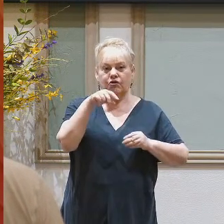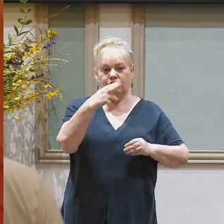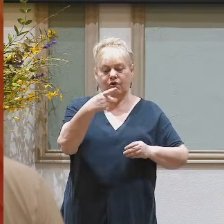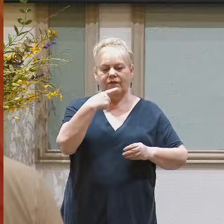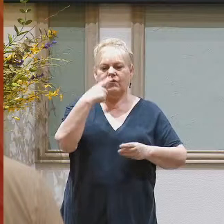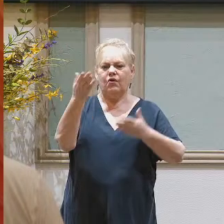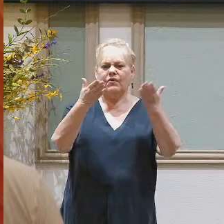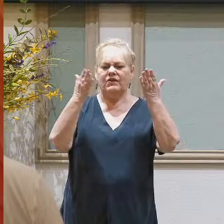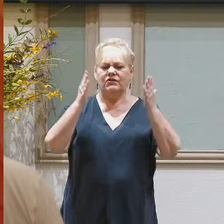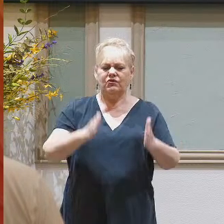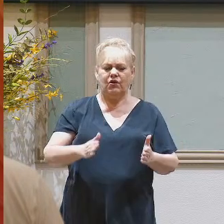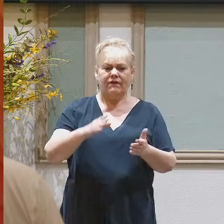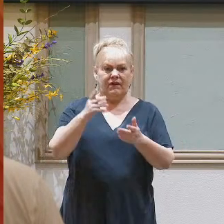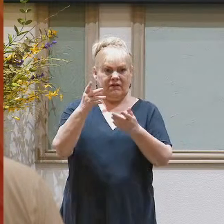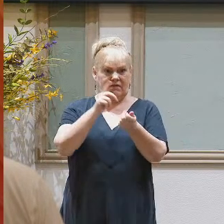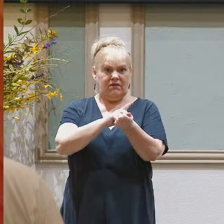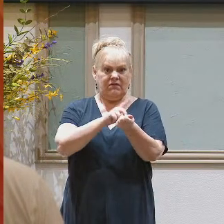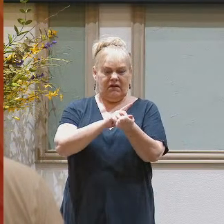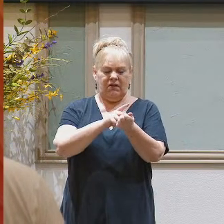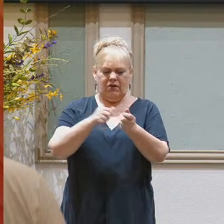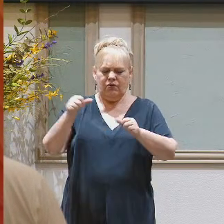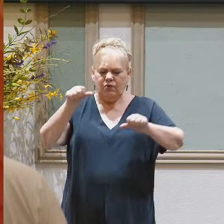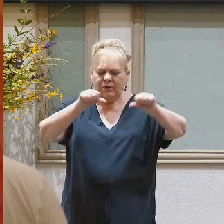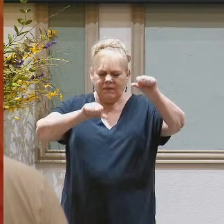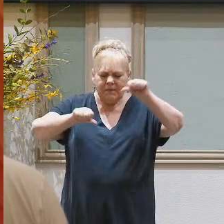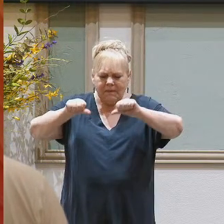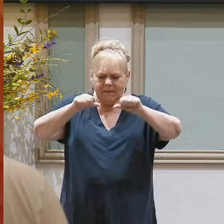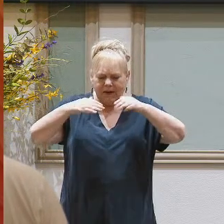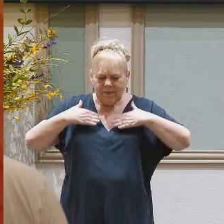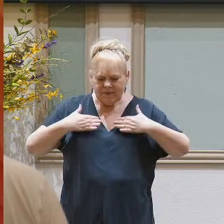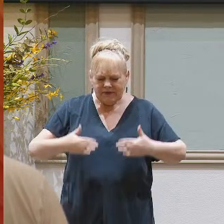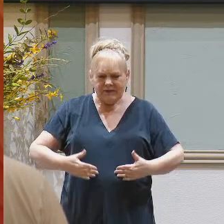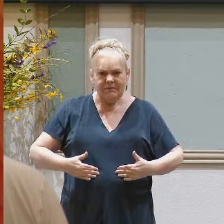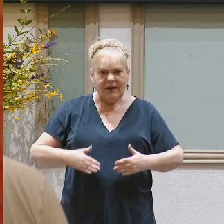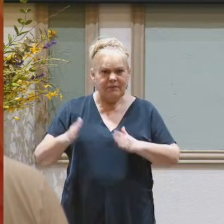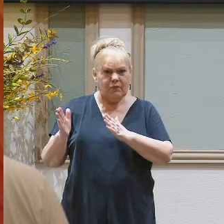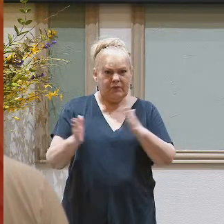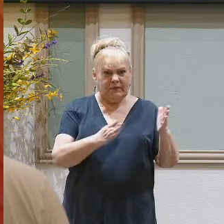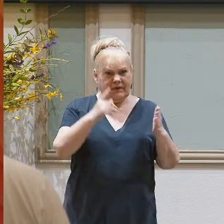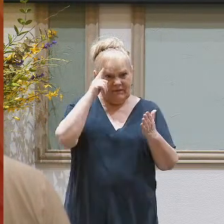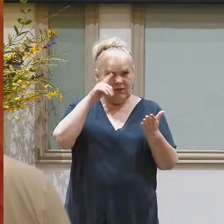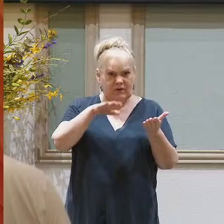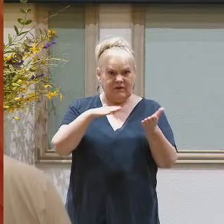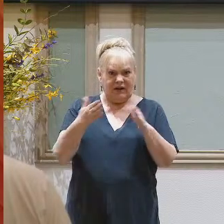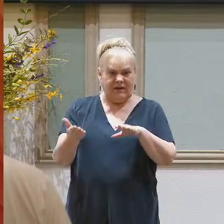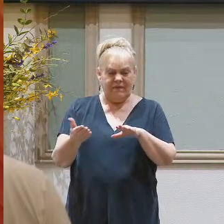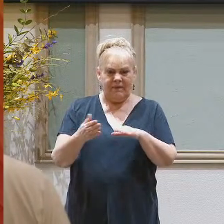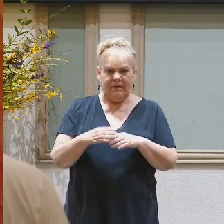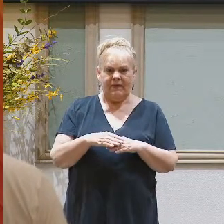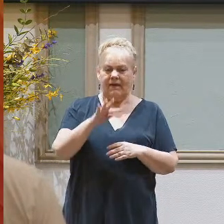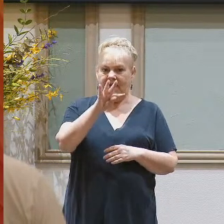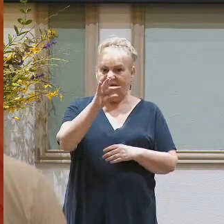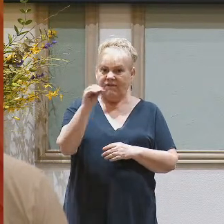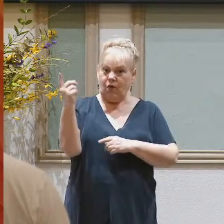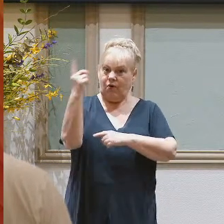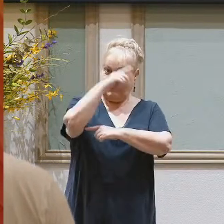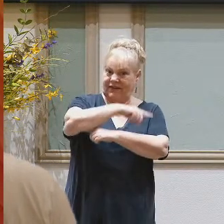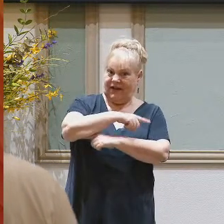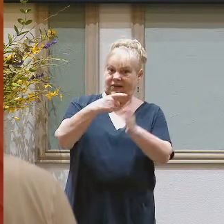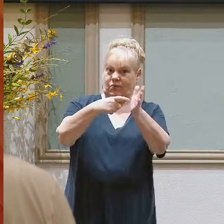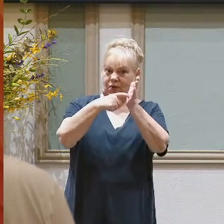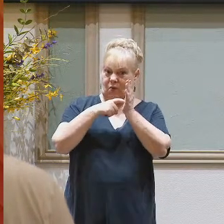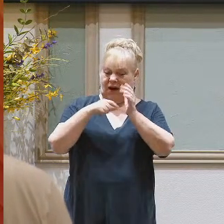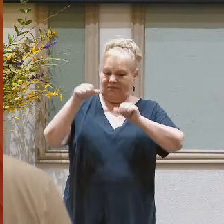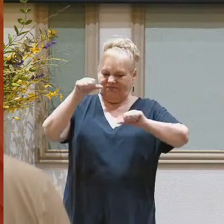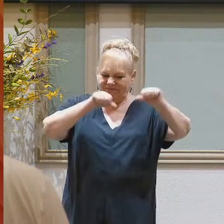his servants, the physicians, to embalm his father. So the physicians embalmed Israel. Forty days were required for it.